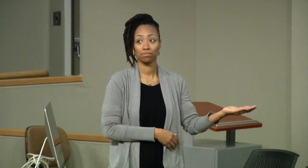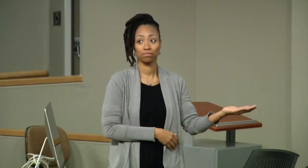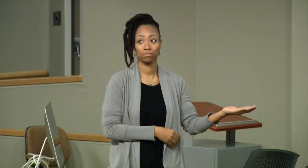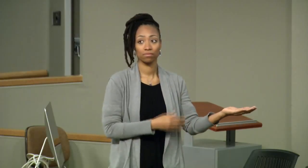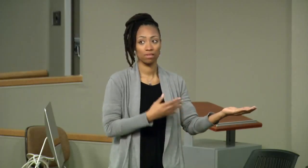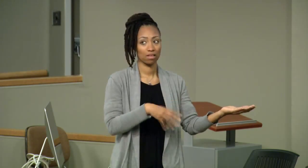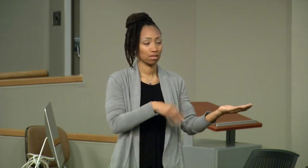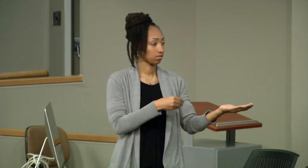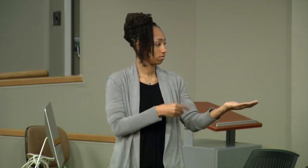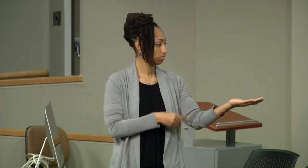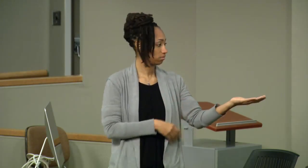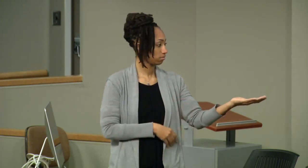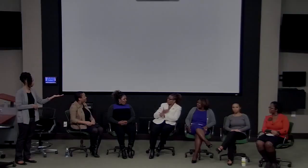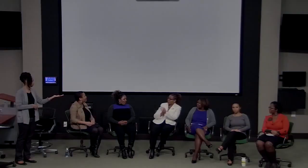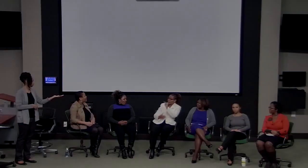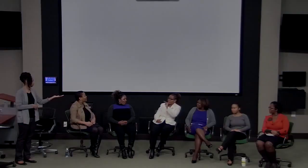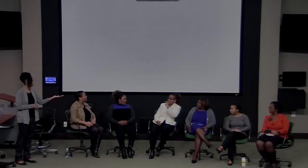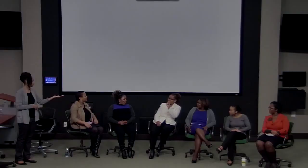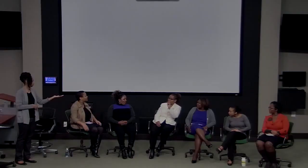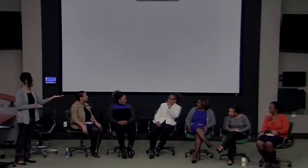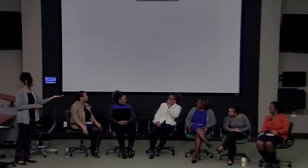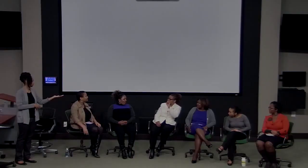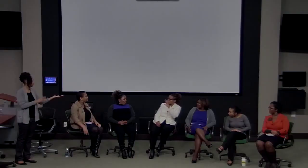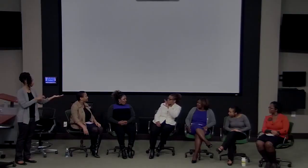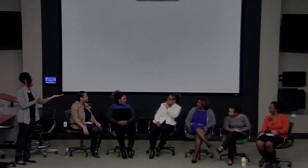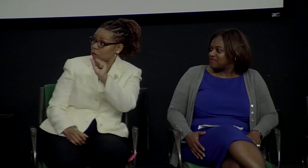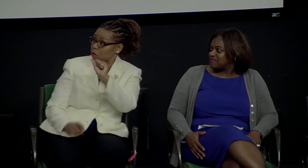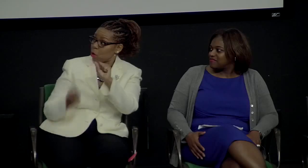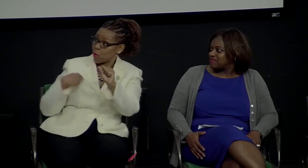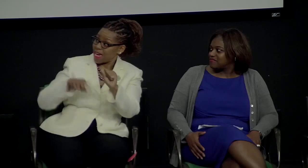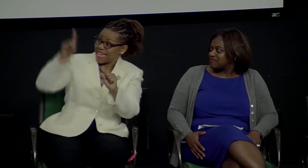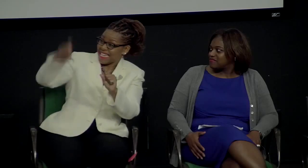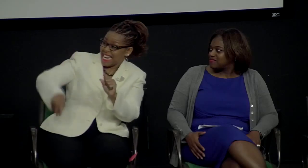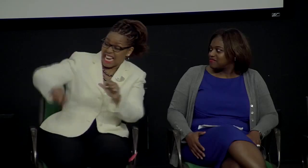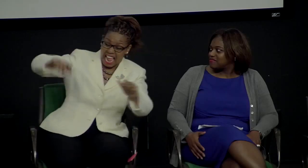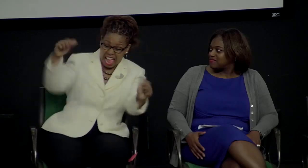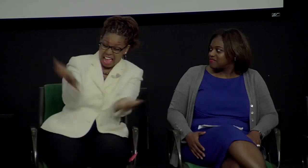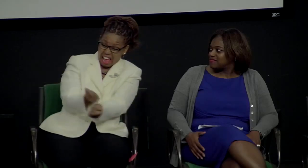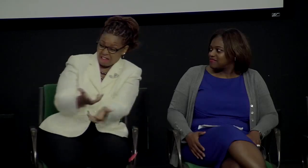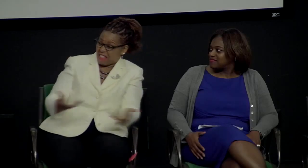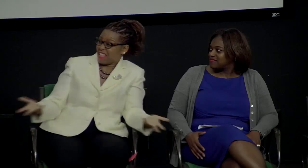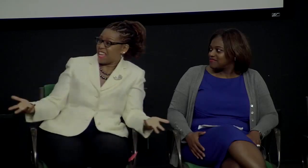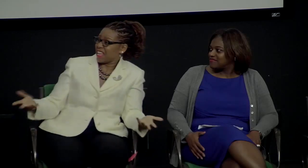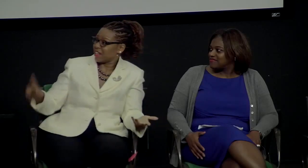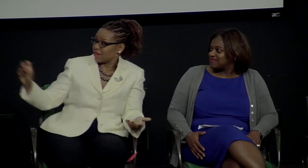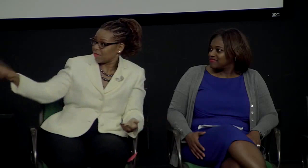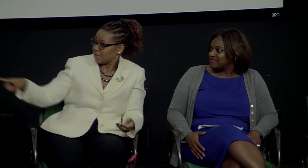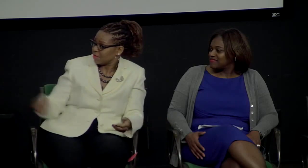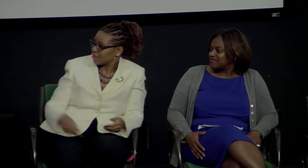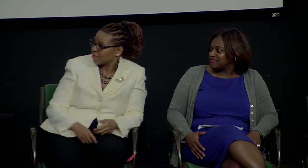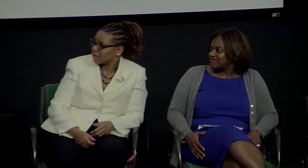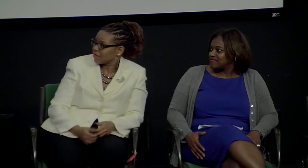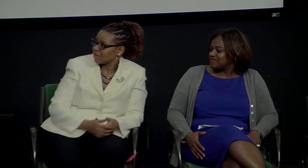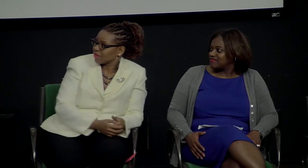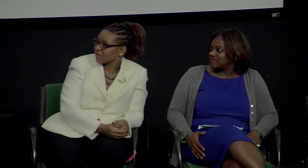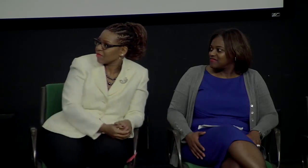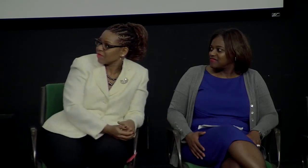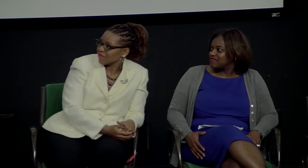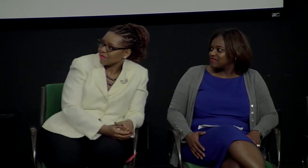So did we get everything from our mentors? Do we need everything in our peer mentorship